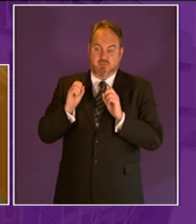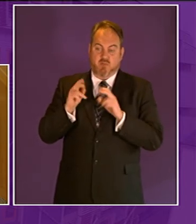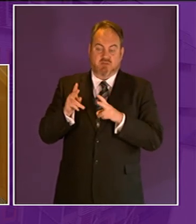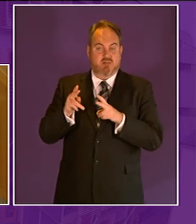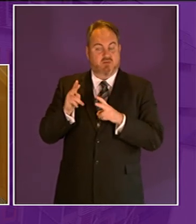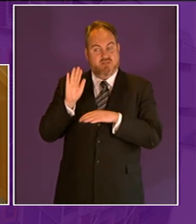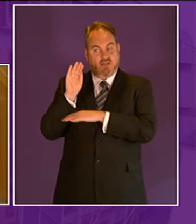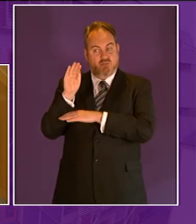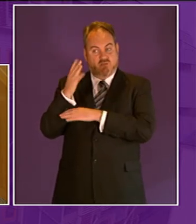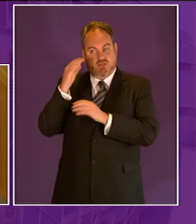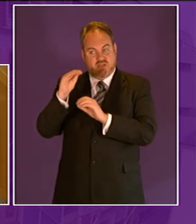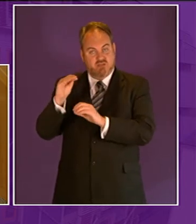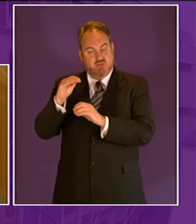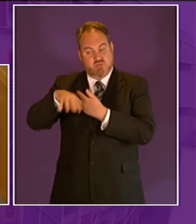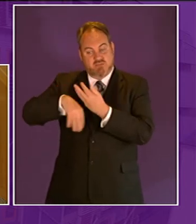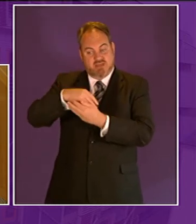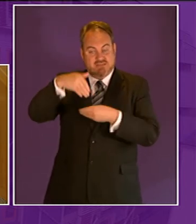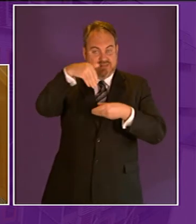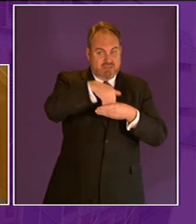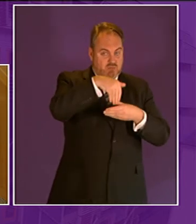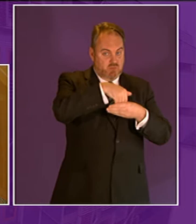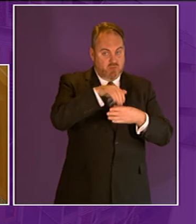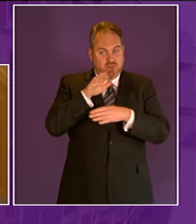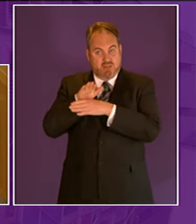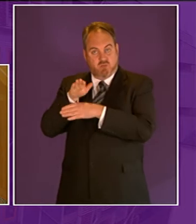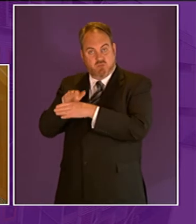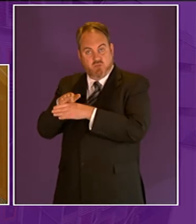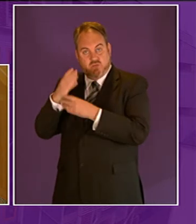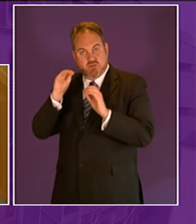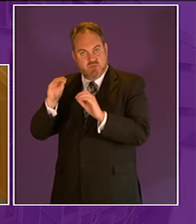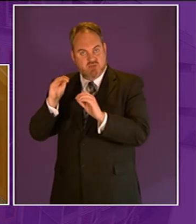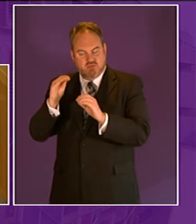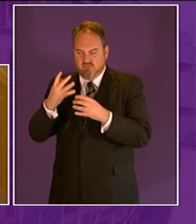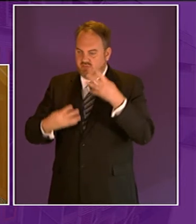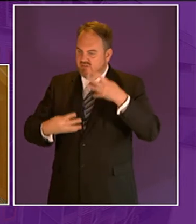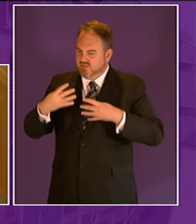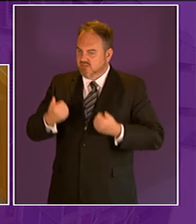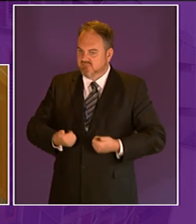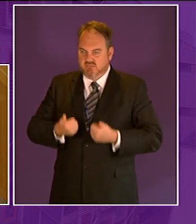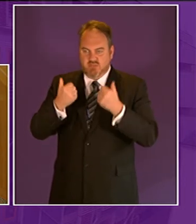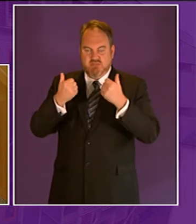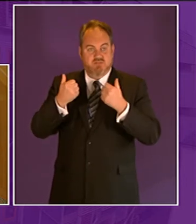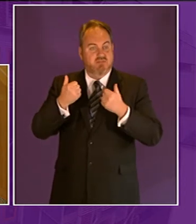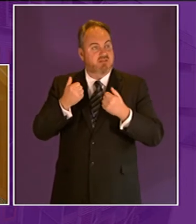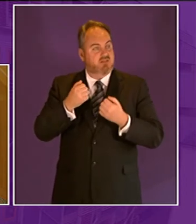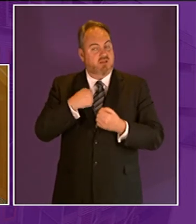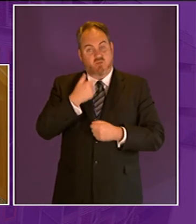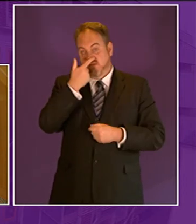alternate outdoor and indoor learning and the teacher is prepared you get good results now i was fortunate enough to have spent most if not all of my